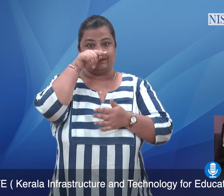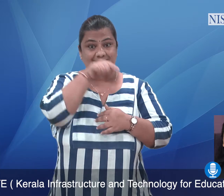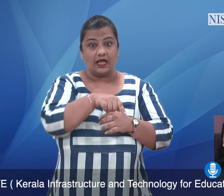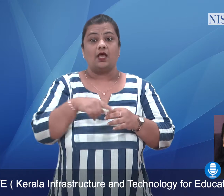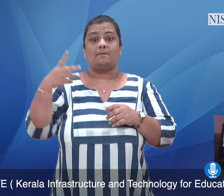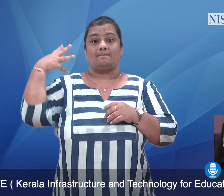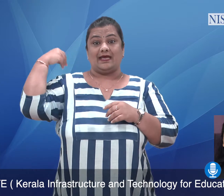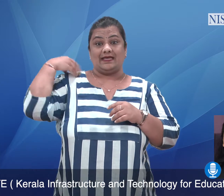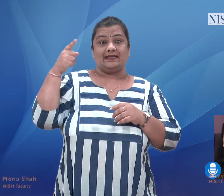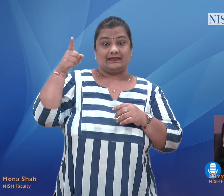Tiruvannandaburam.